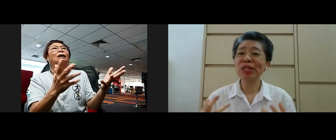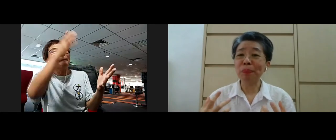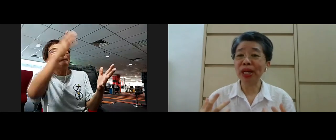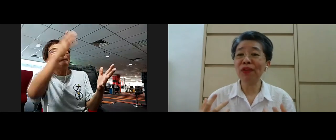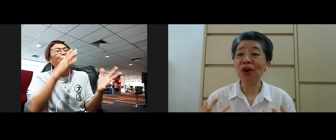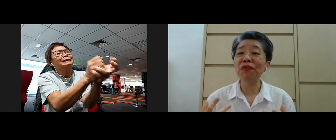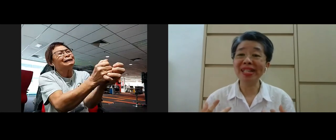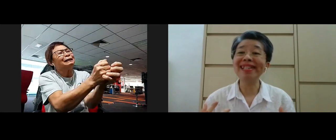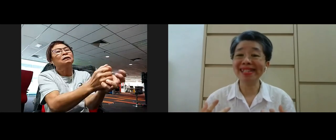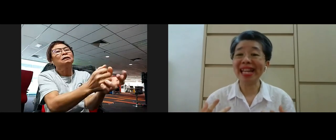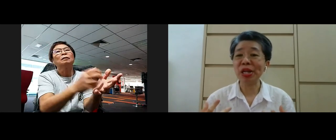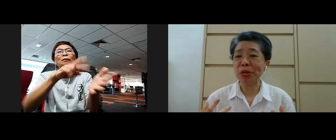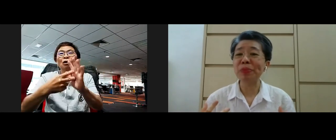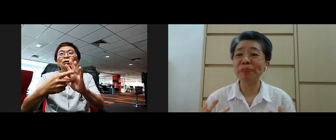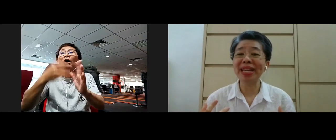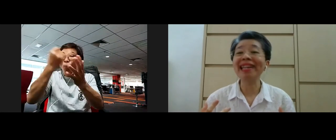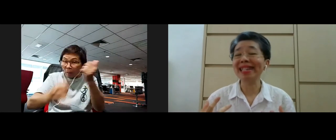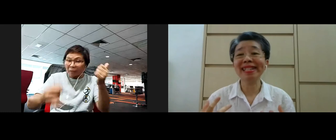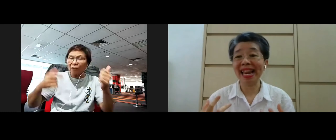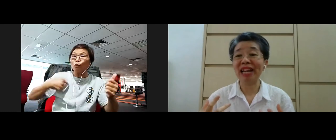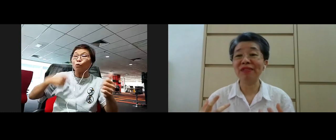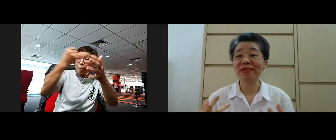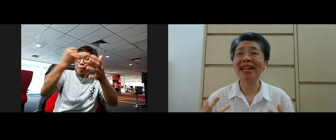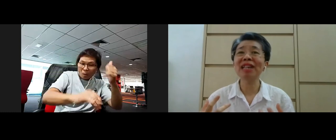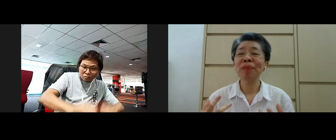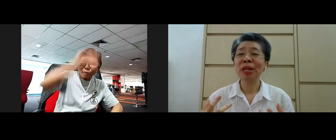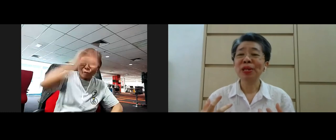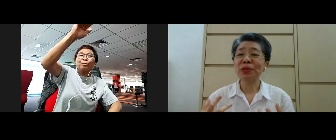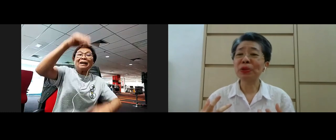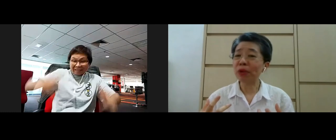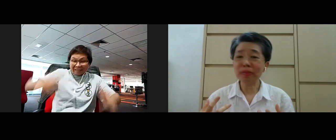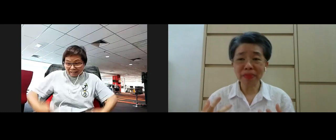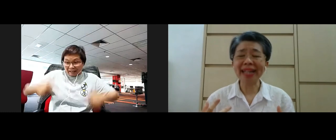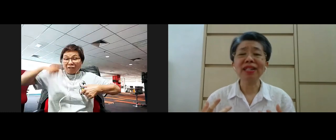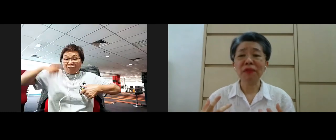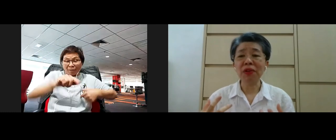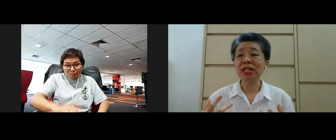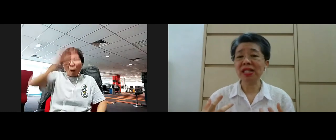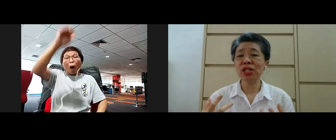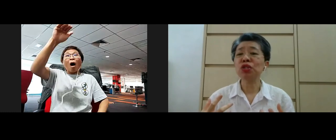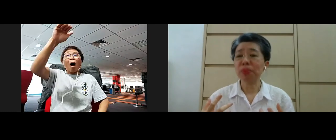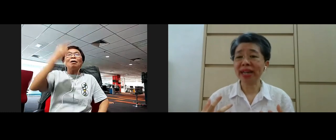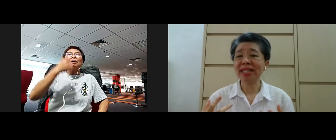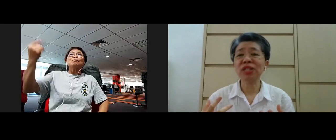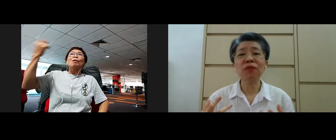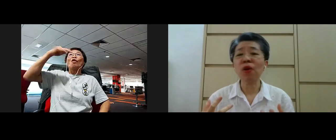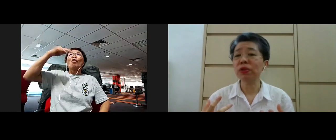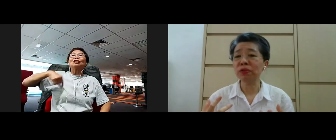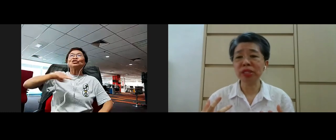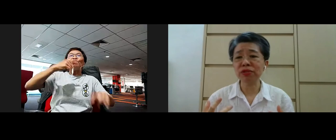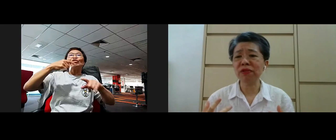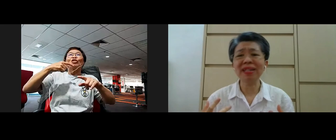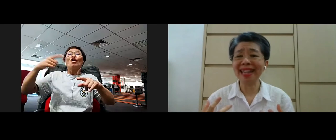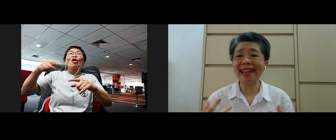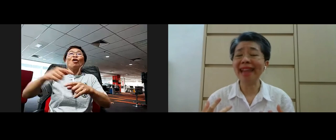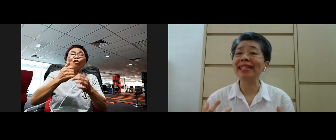this birth of us as a human being in this life right so going back for us to practice the four